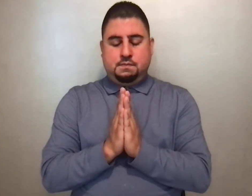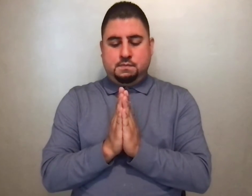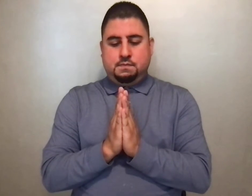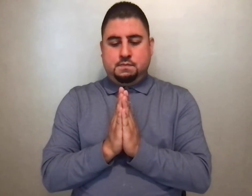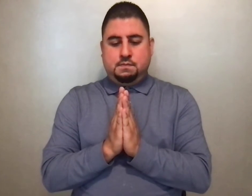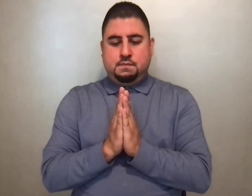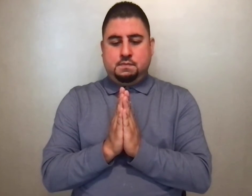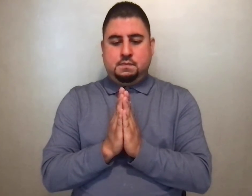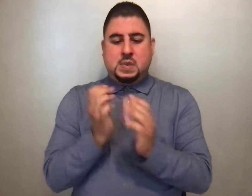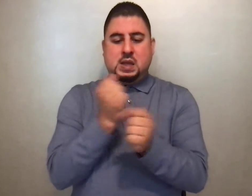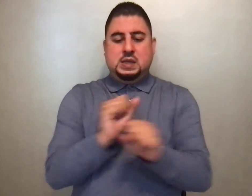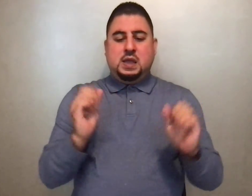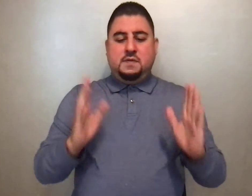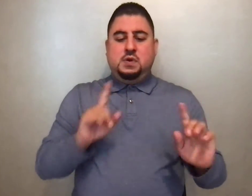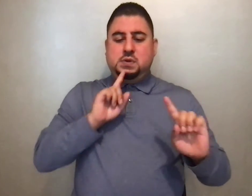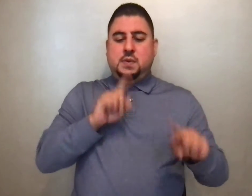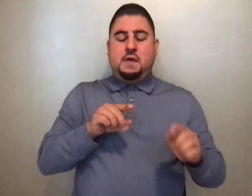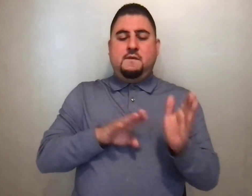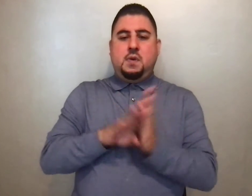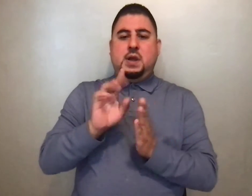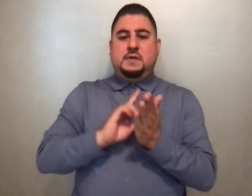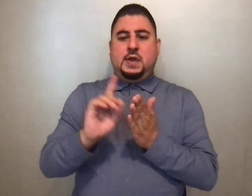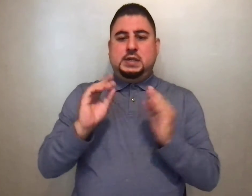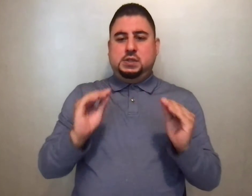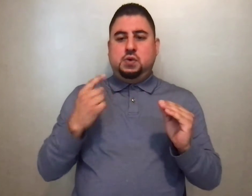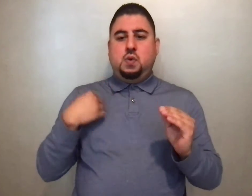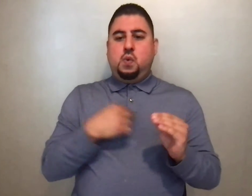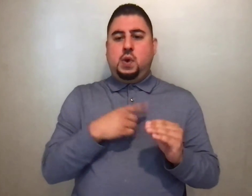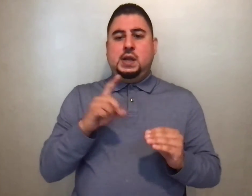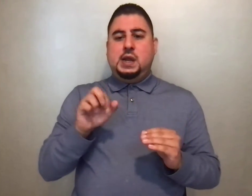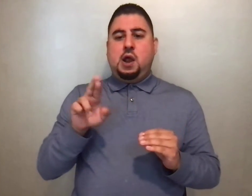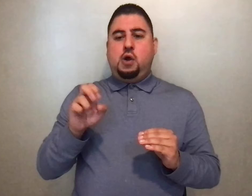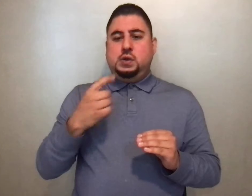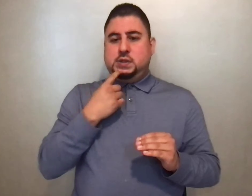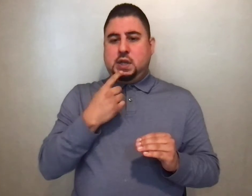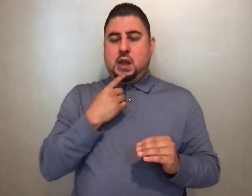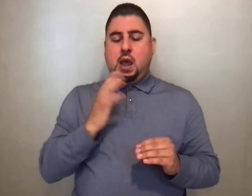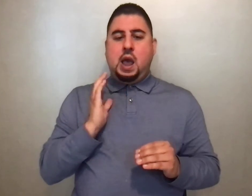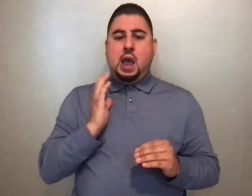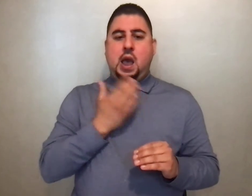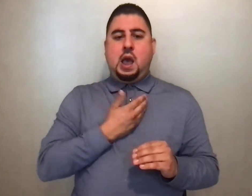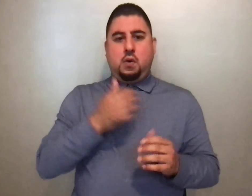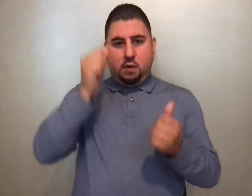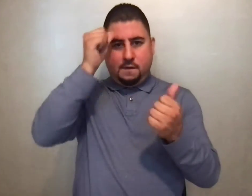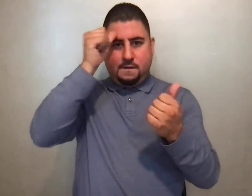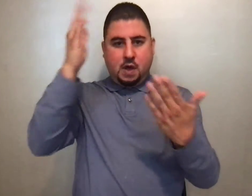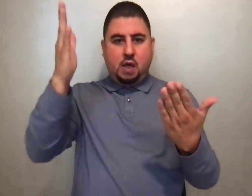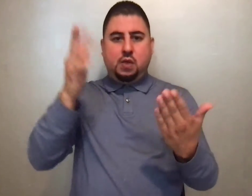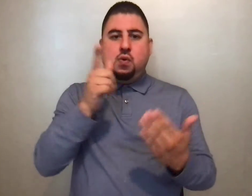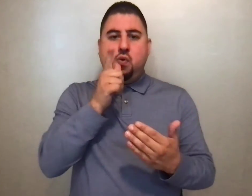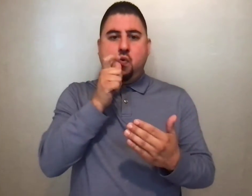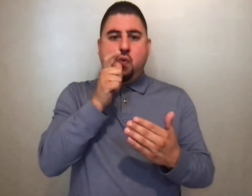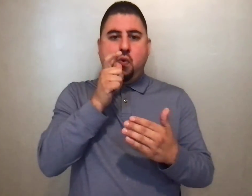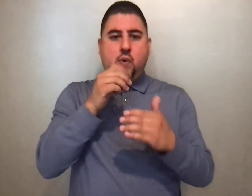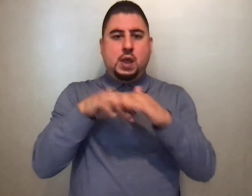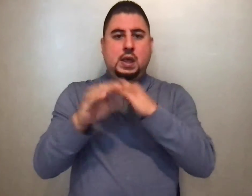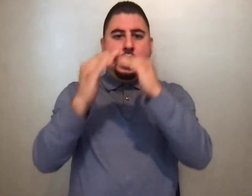At the Savior's command, informed by divine teaching, we dare to say, Our Father, who art in heaven,